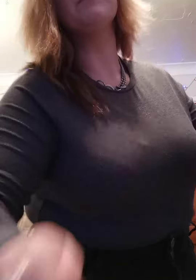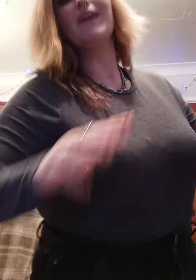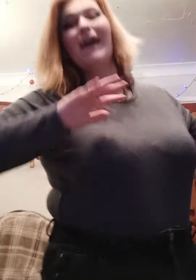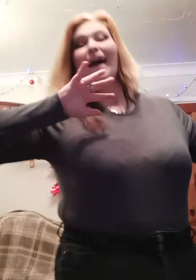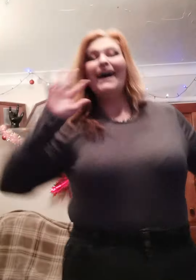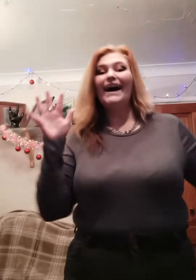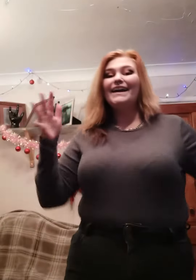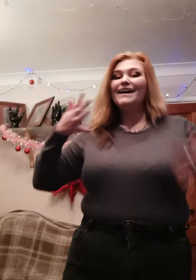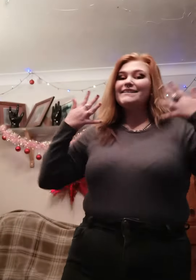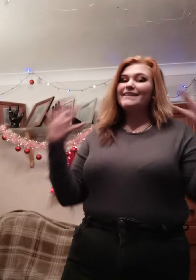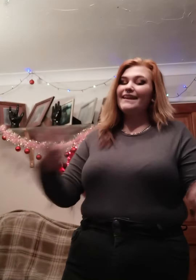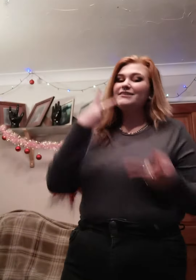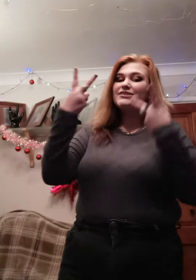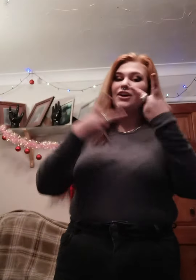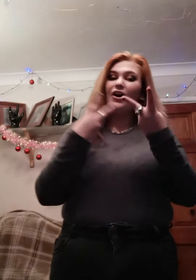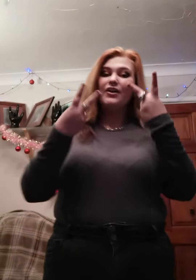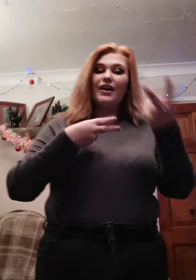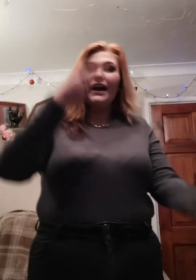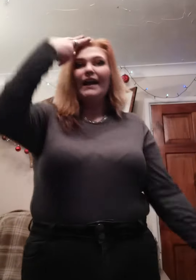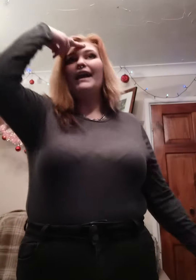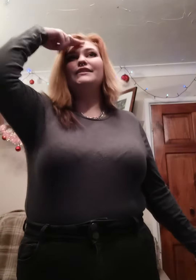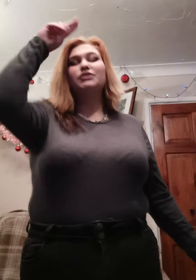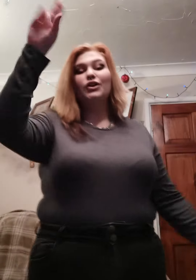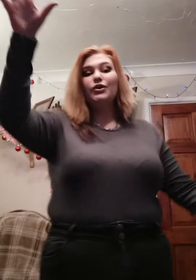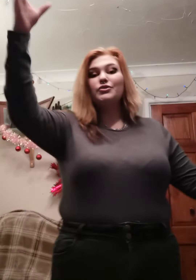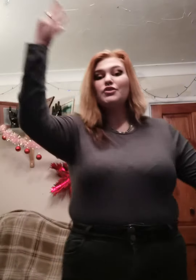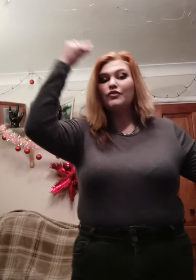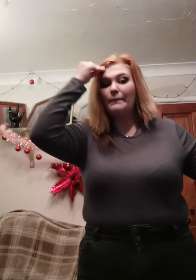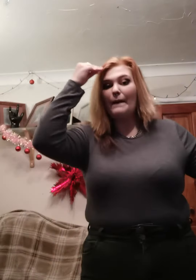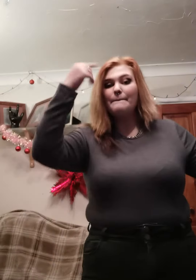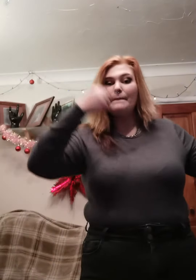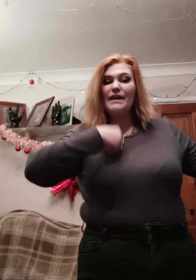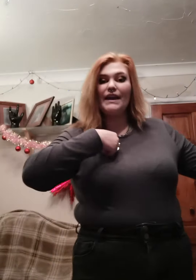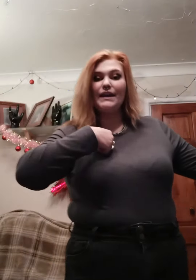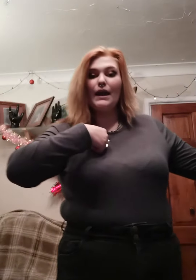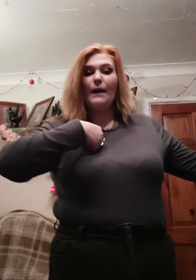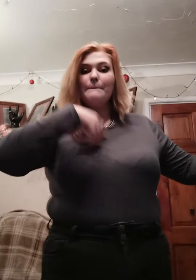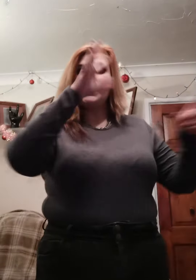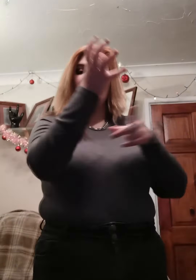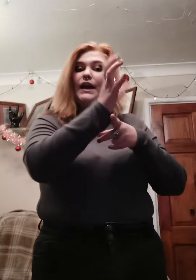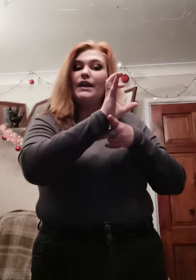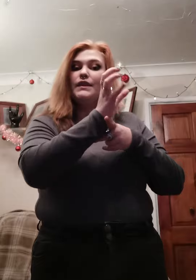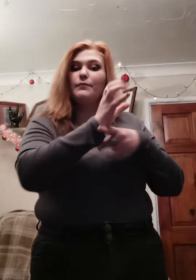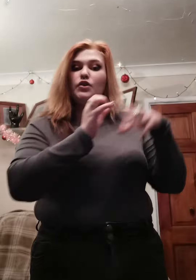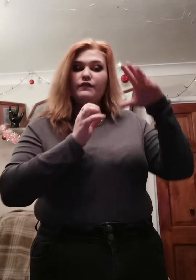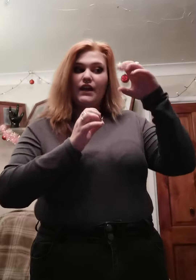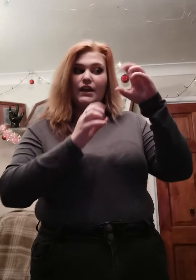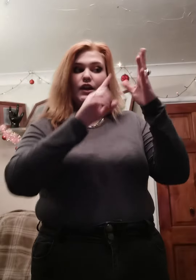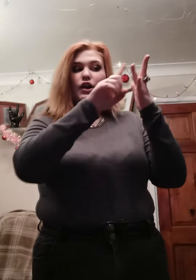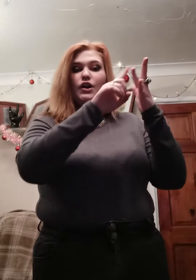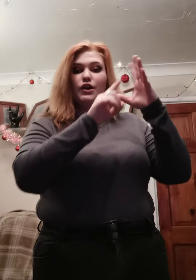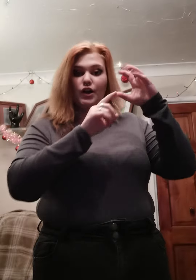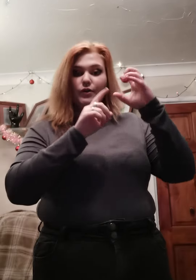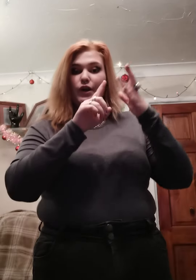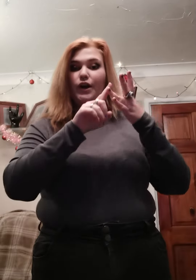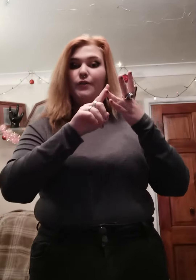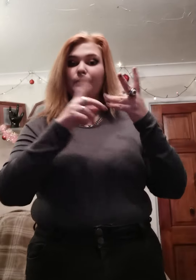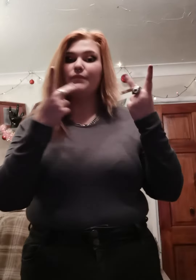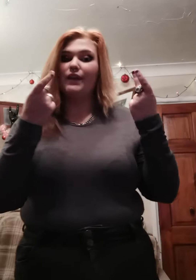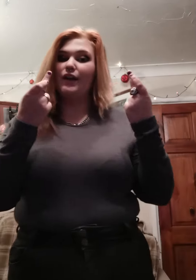Hiya, so this song is called Remember Me by the movie Coco and